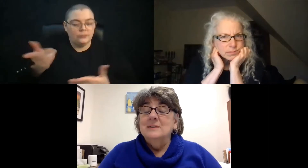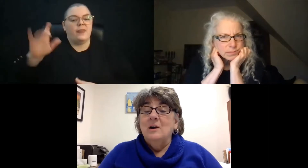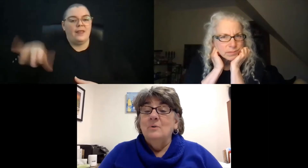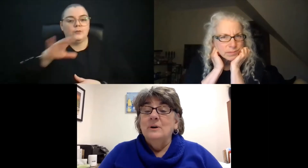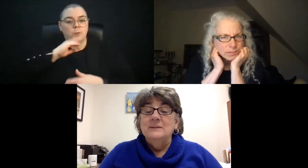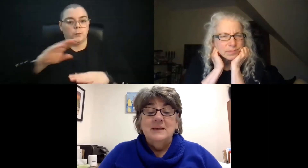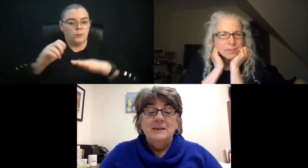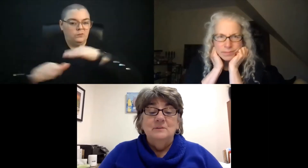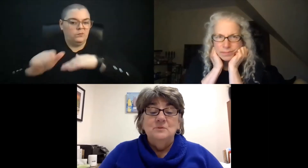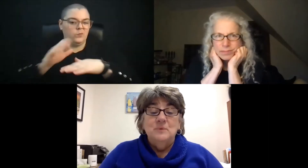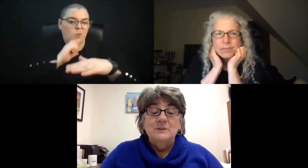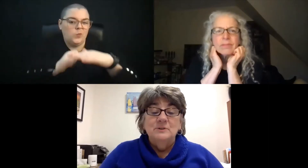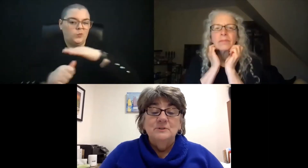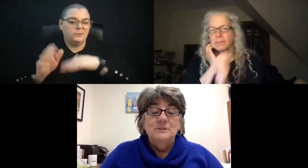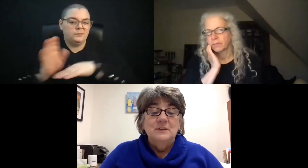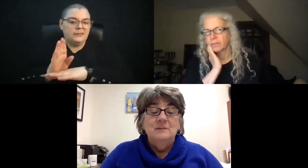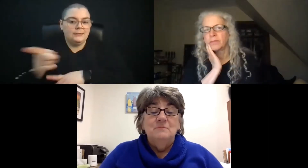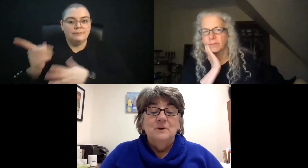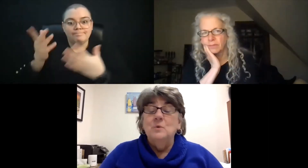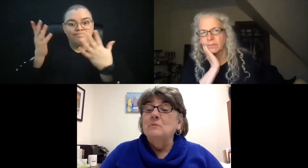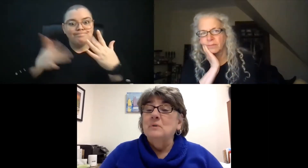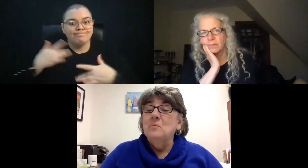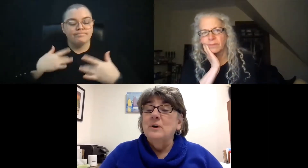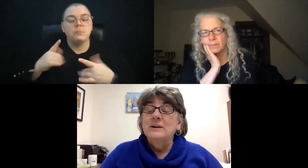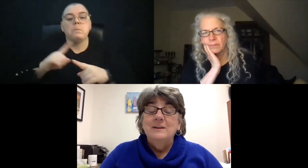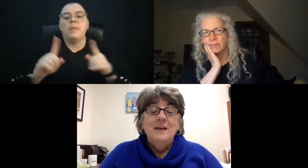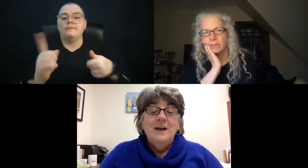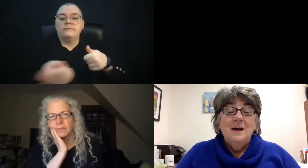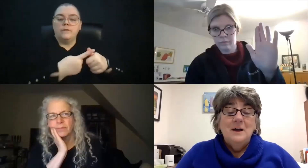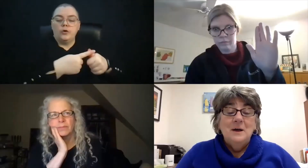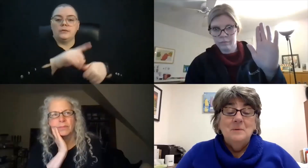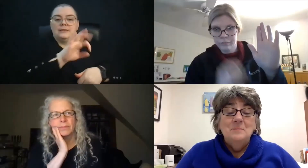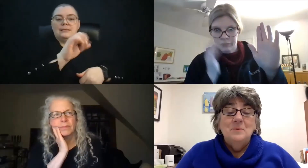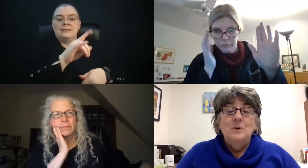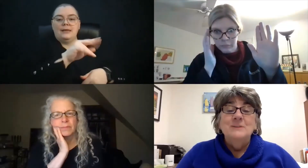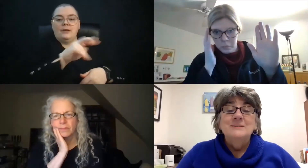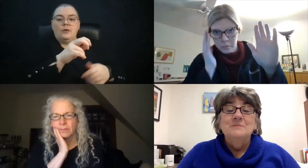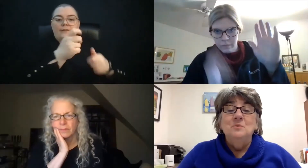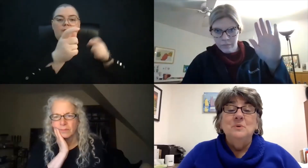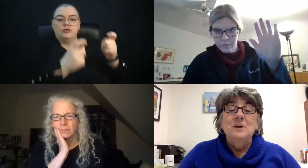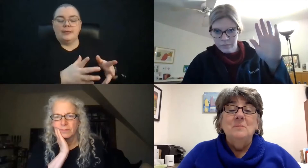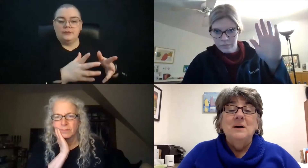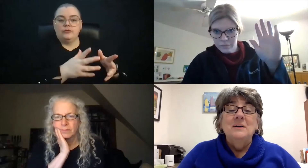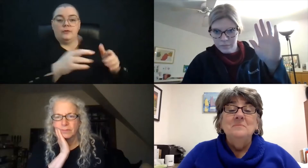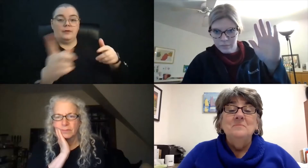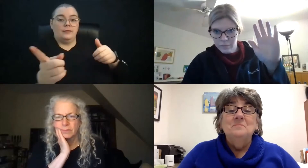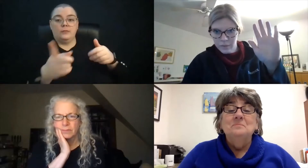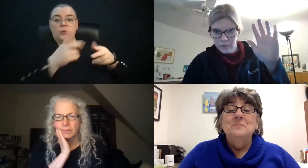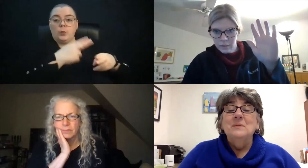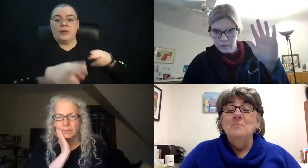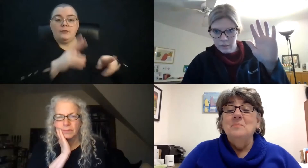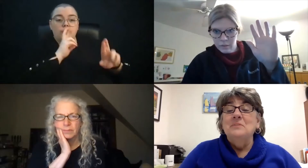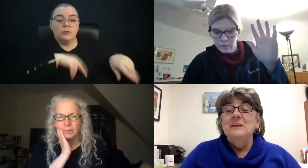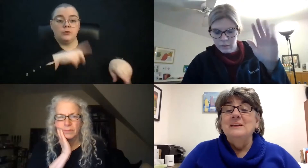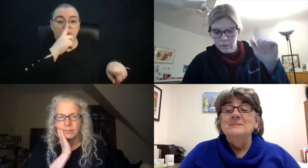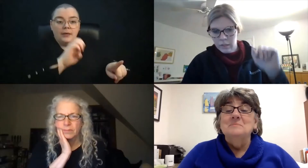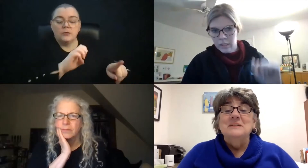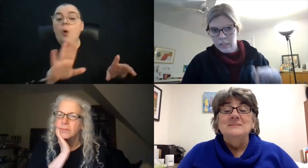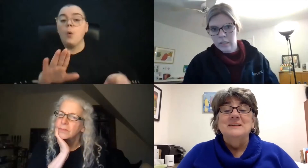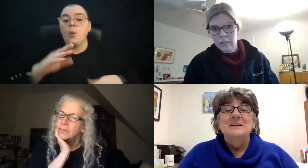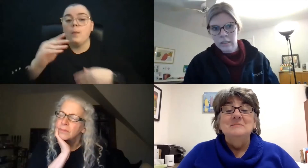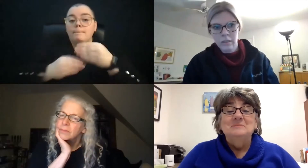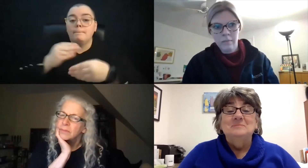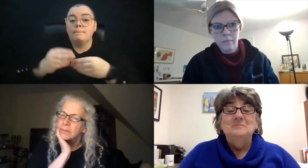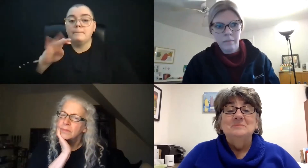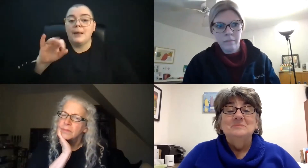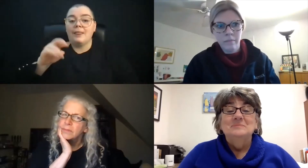ask our executive director to give a quick report, Ernest, if you would come on. Yep. Bethany has something